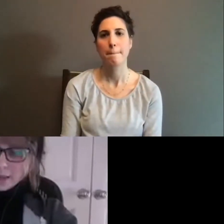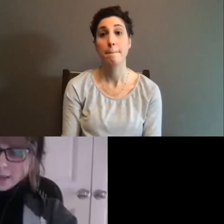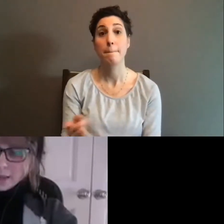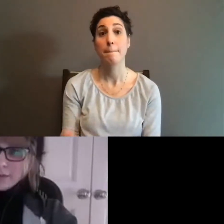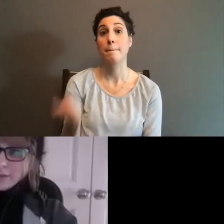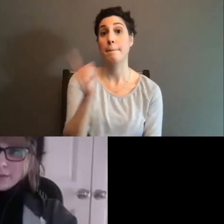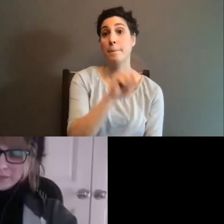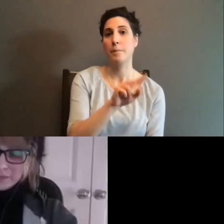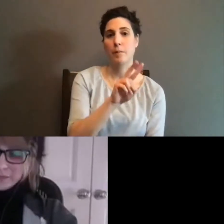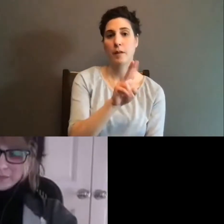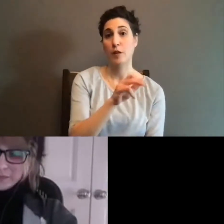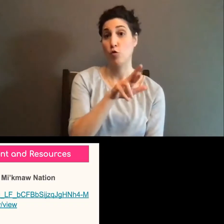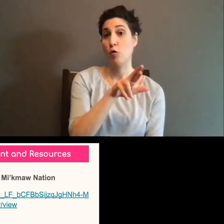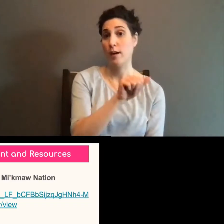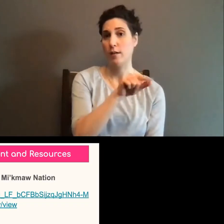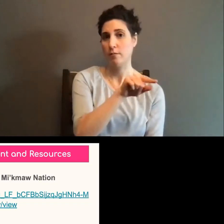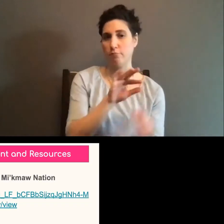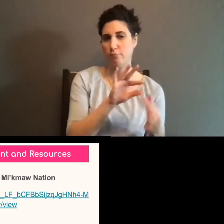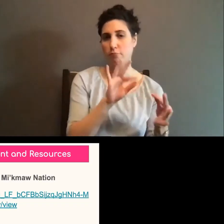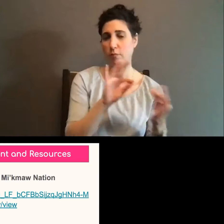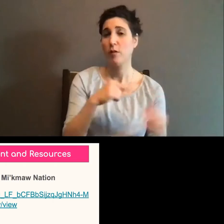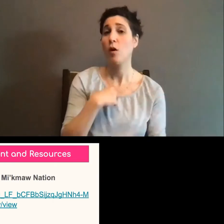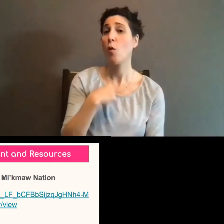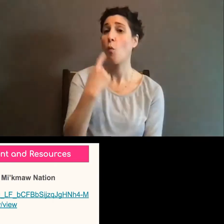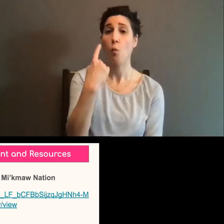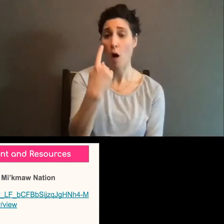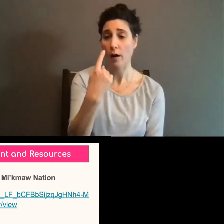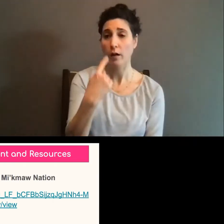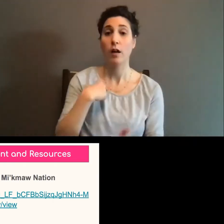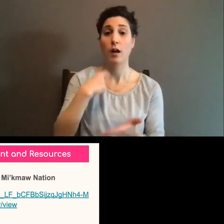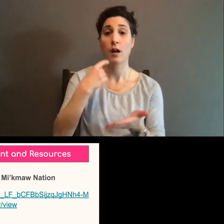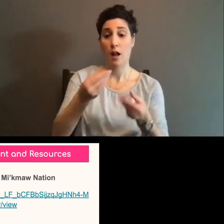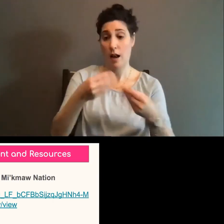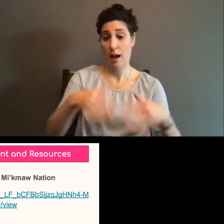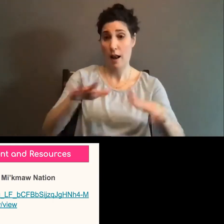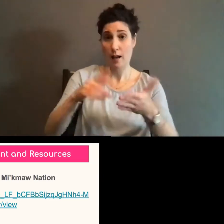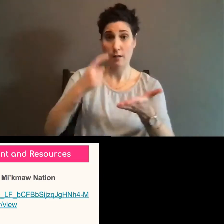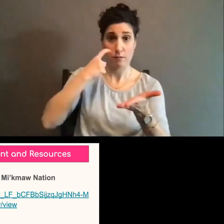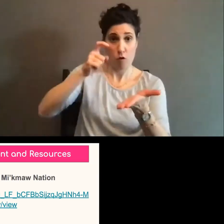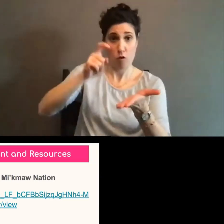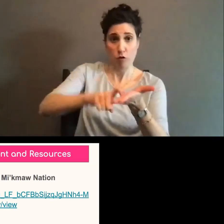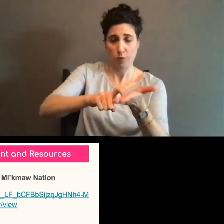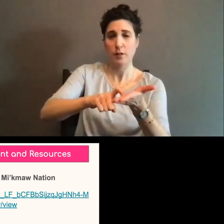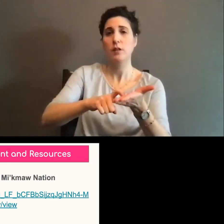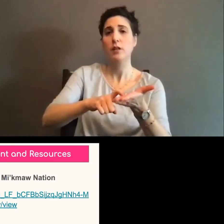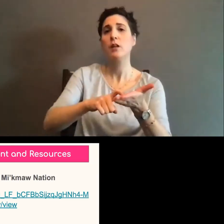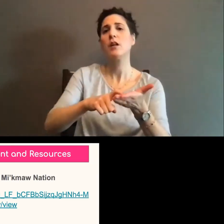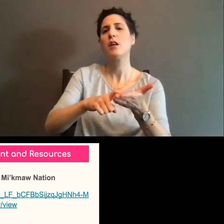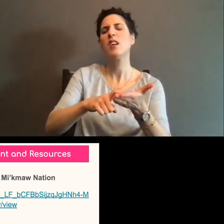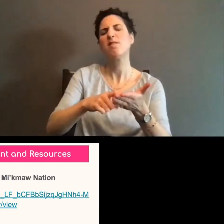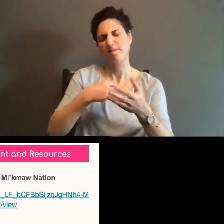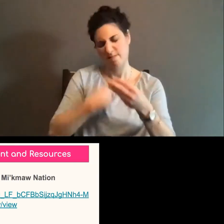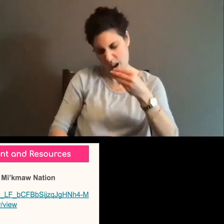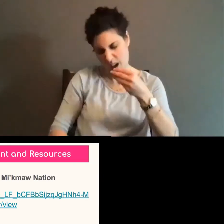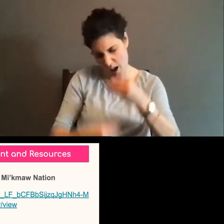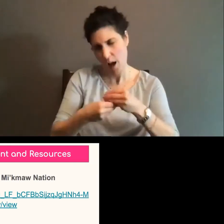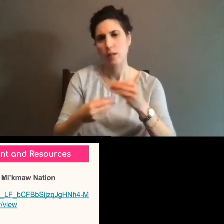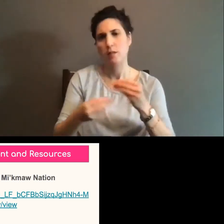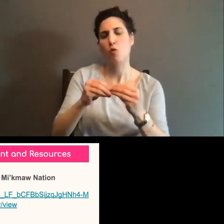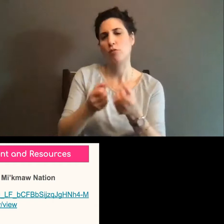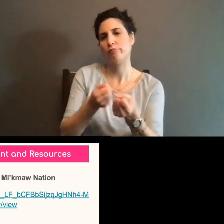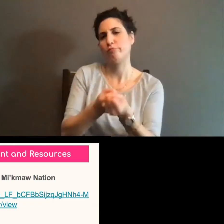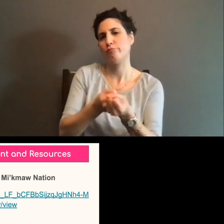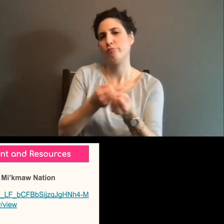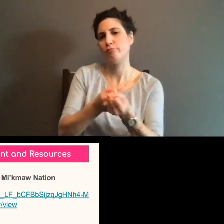So one of the things we've been doing with our land acknowledgements lately is really trying to make sure that they're not